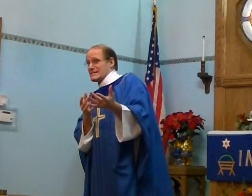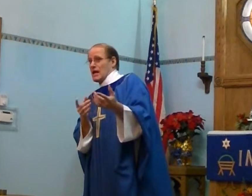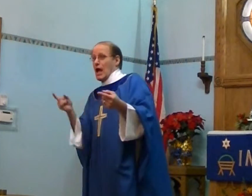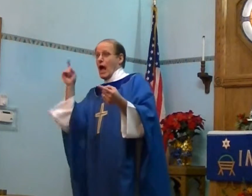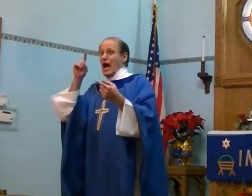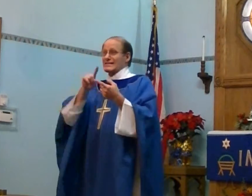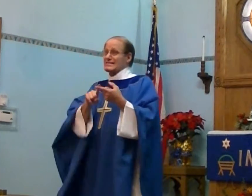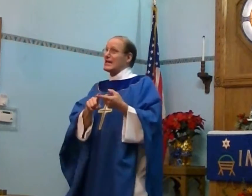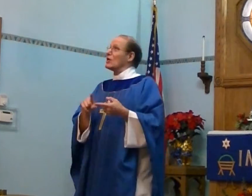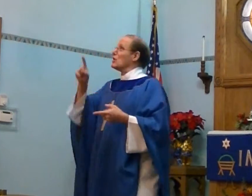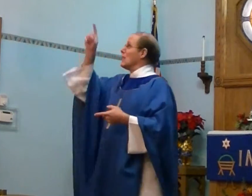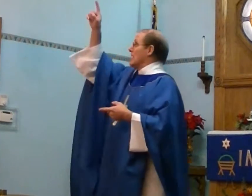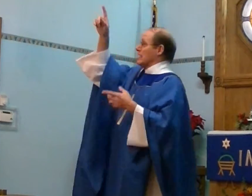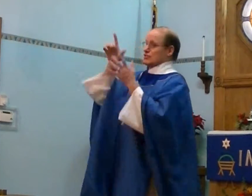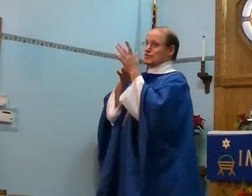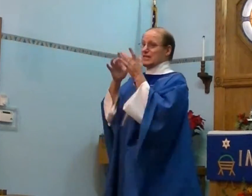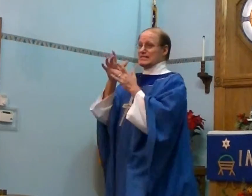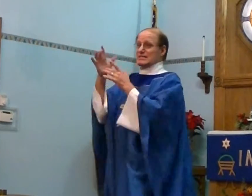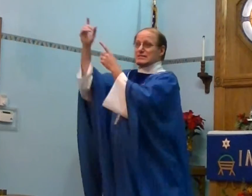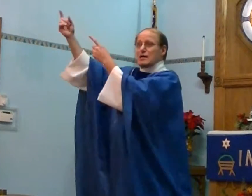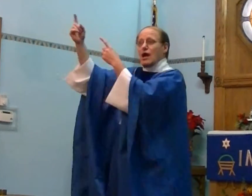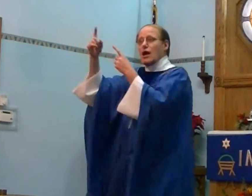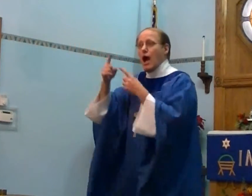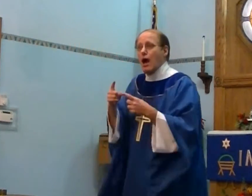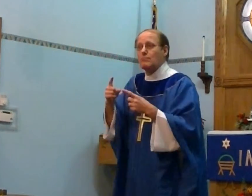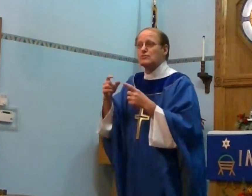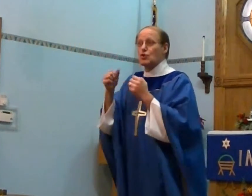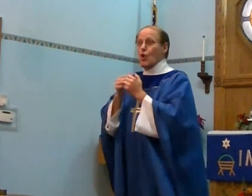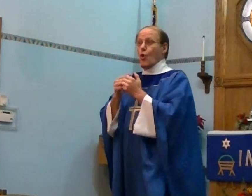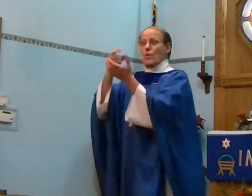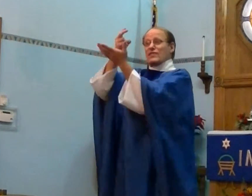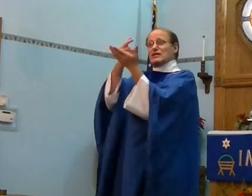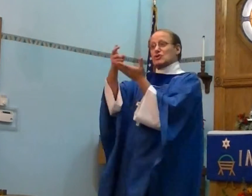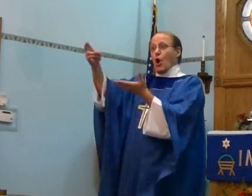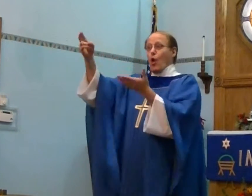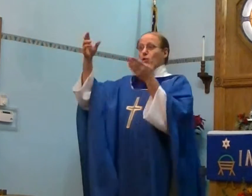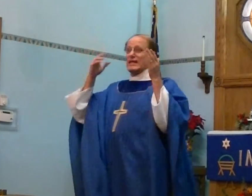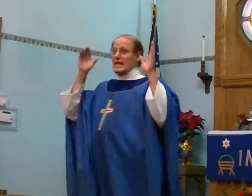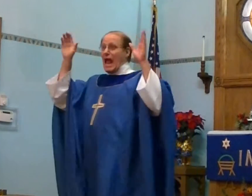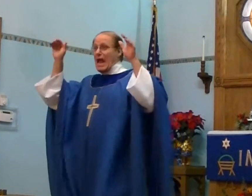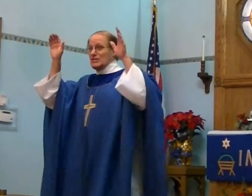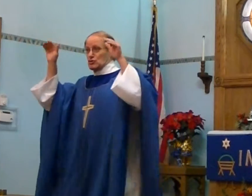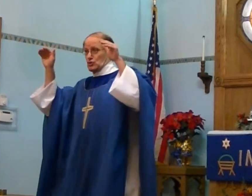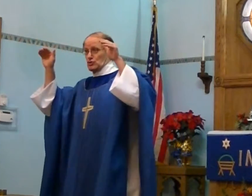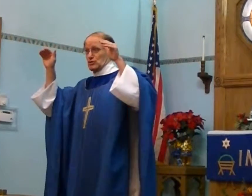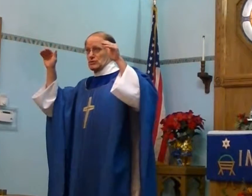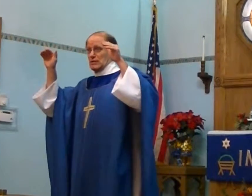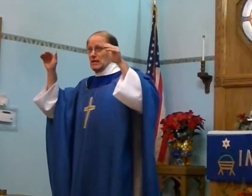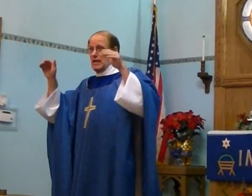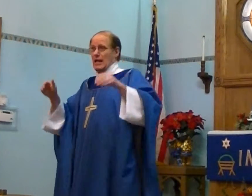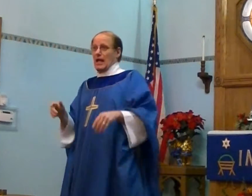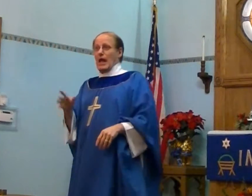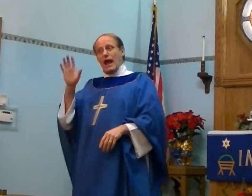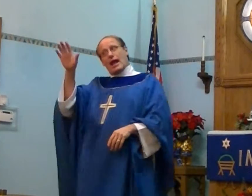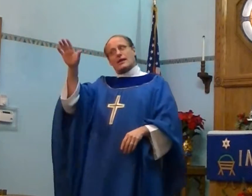until Jesus comes with his holy angels. And